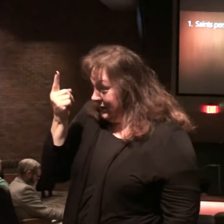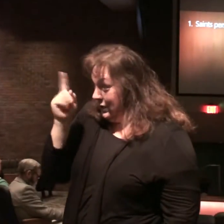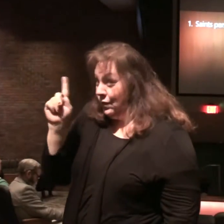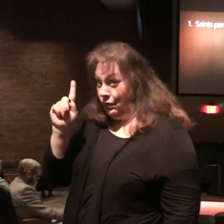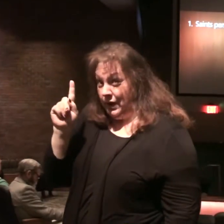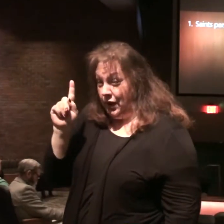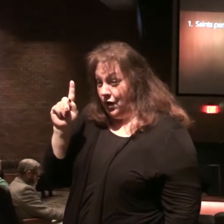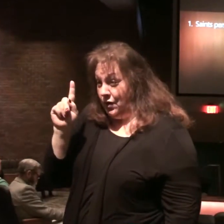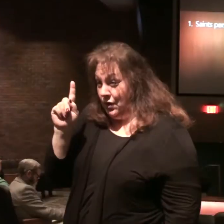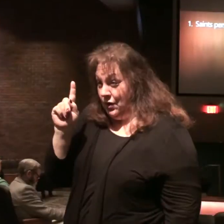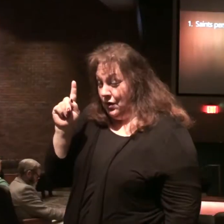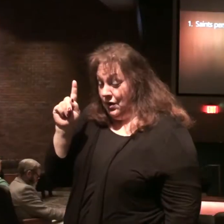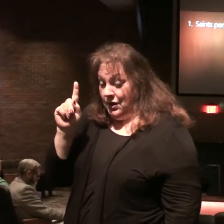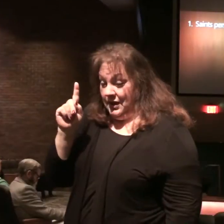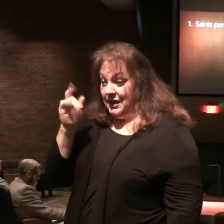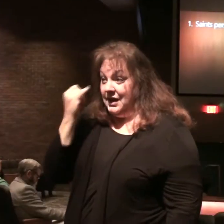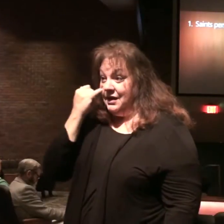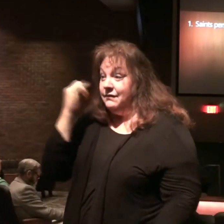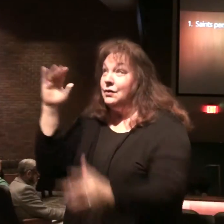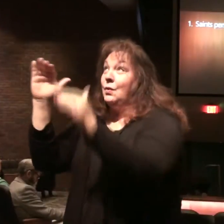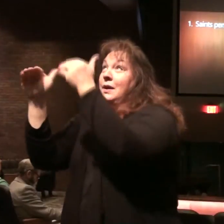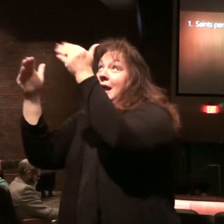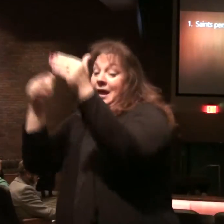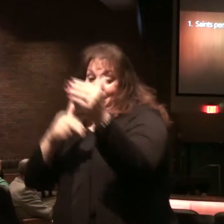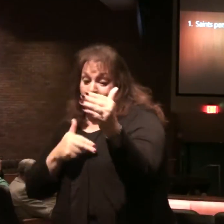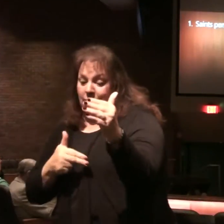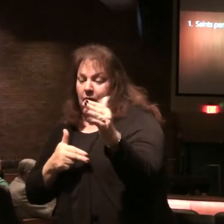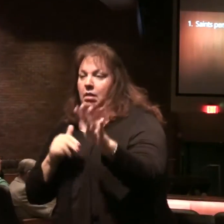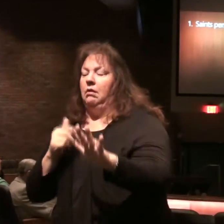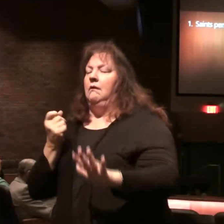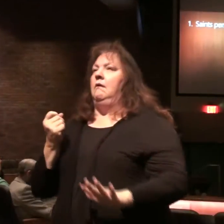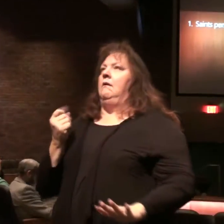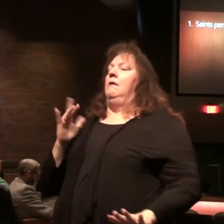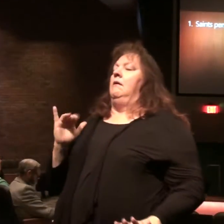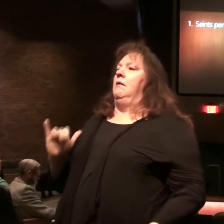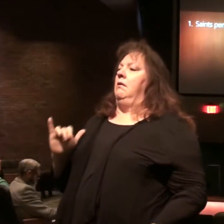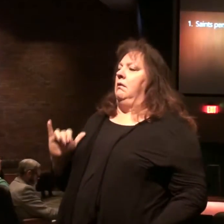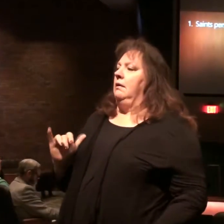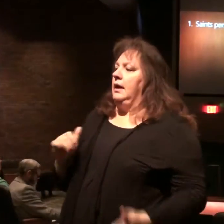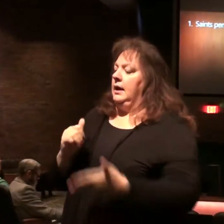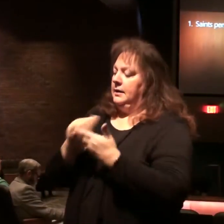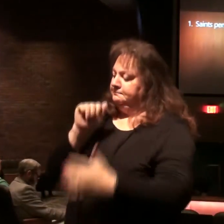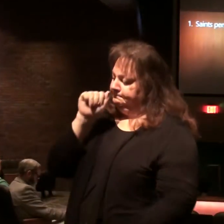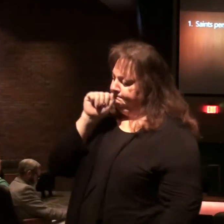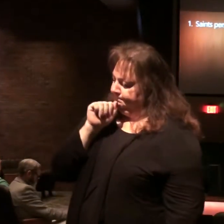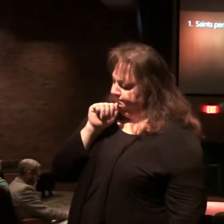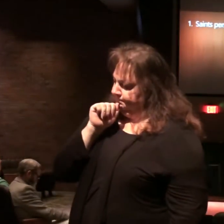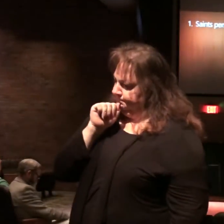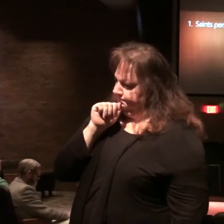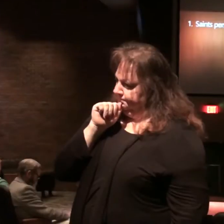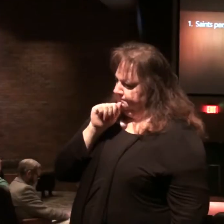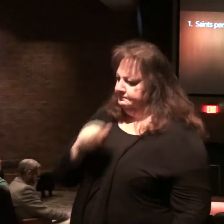puts the sufferings of this time in perspective and enables us to endure, to persevere. We are